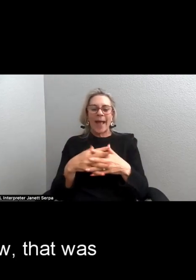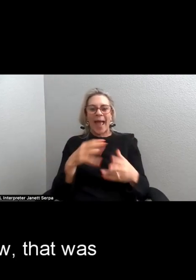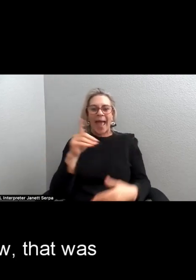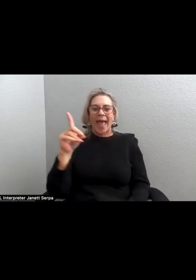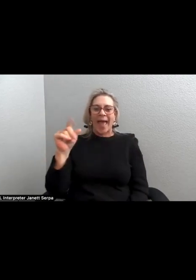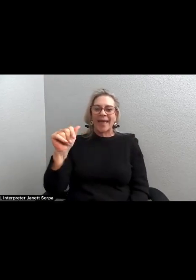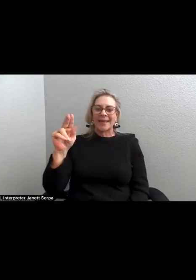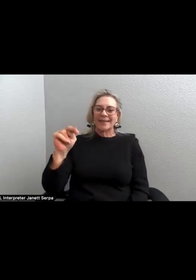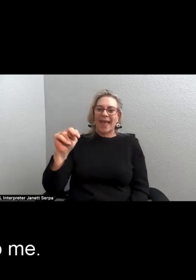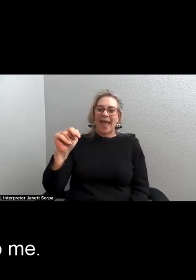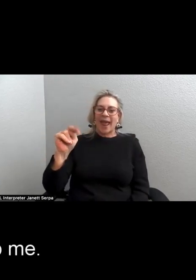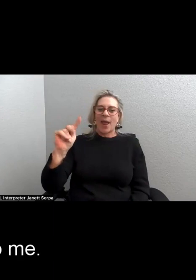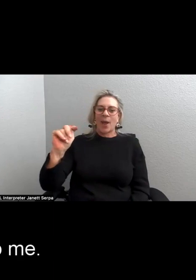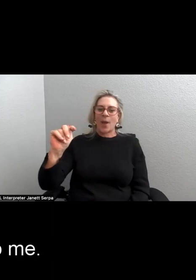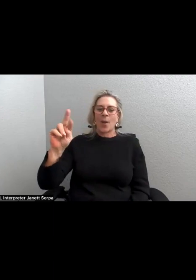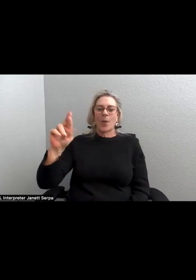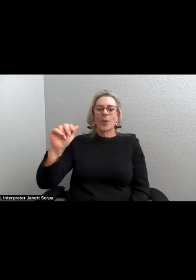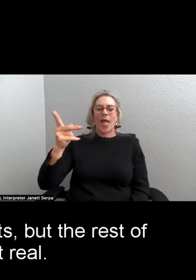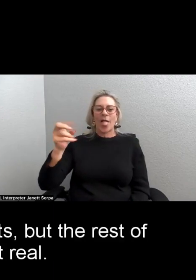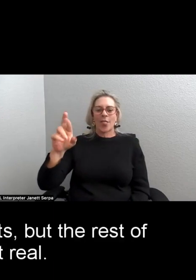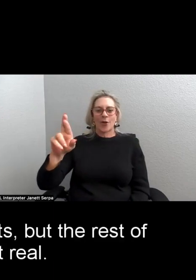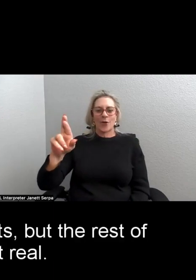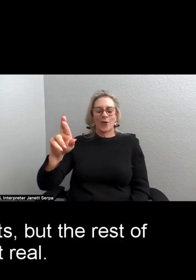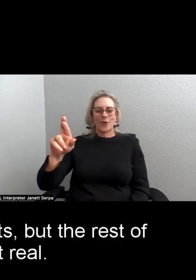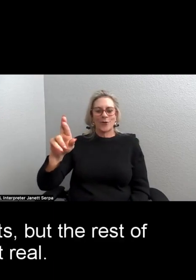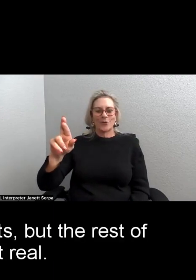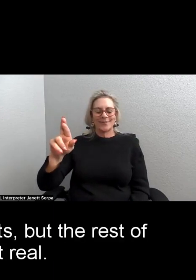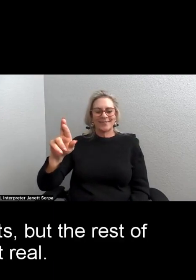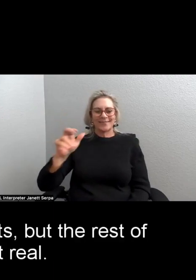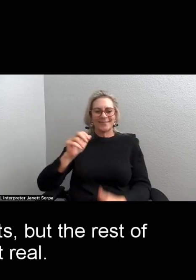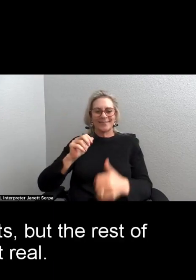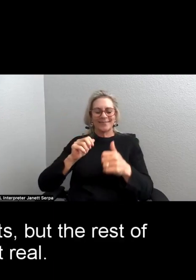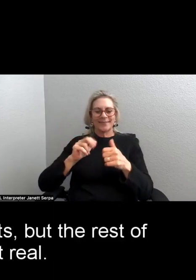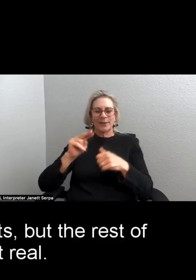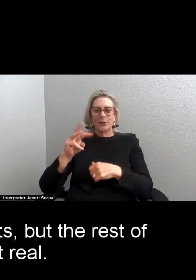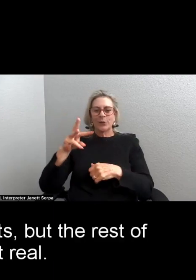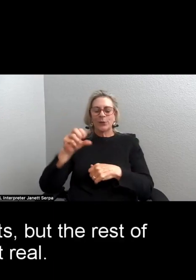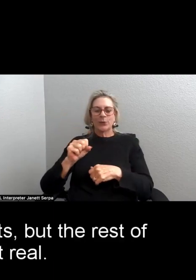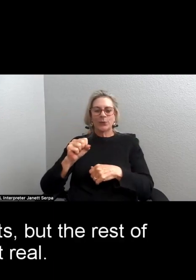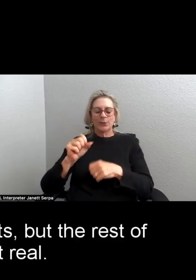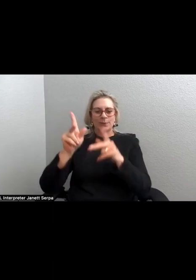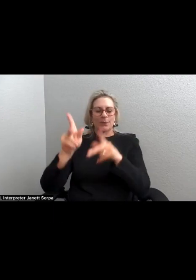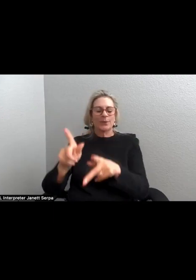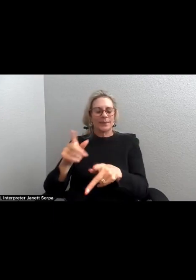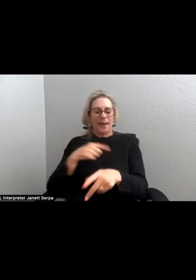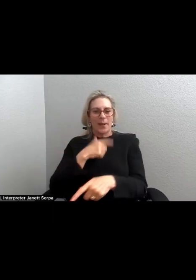that was real to me. There's the real facts, but the rest of it is not real.